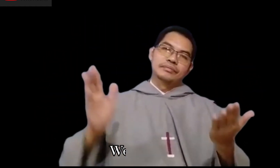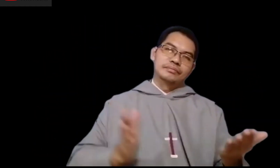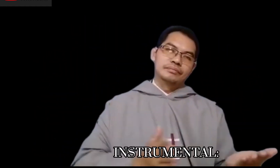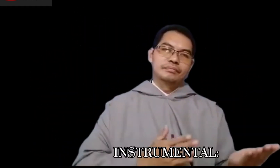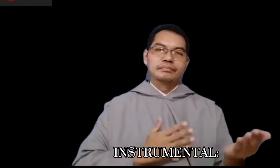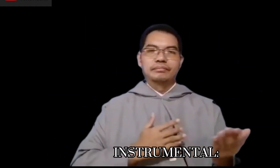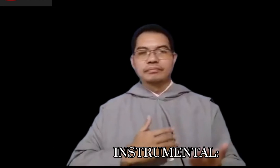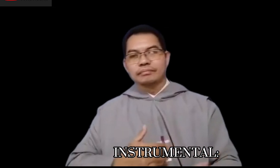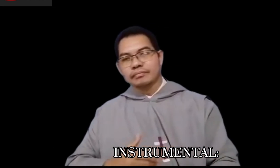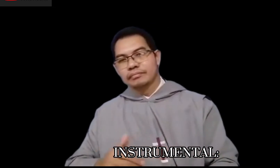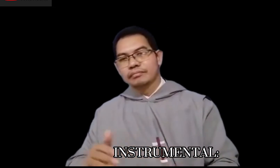Loving Father,